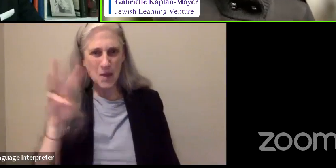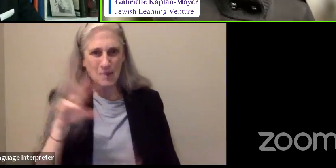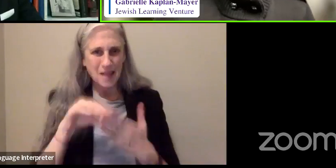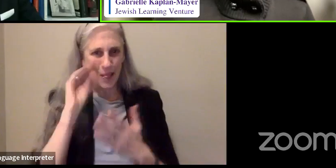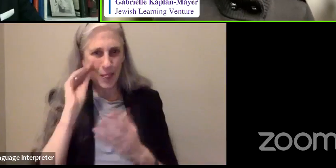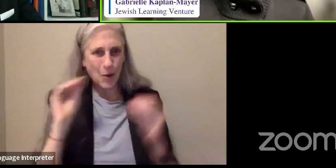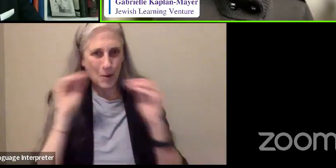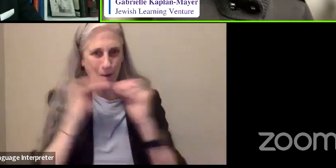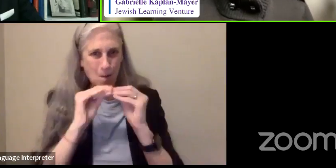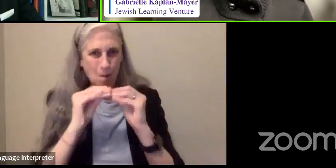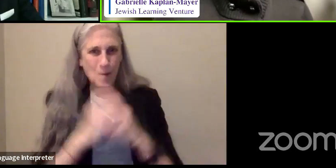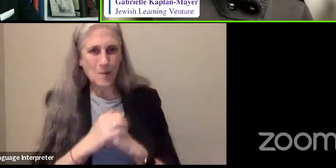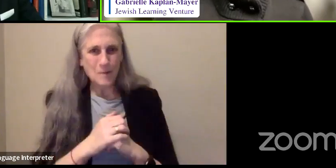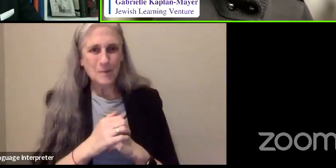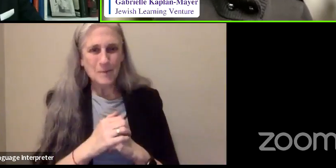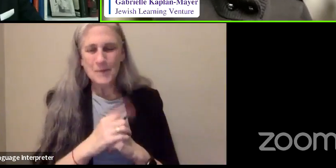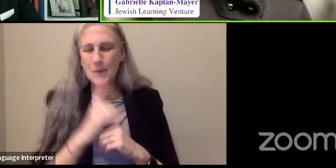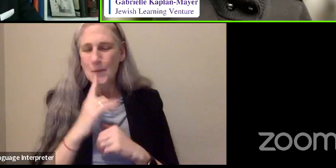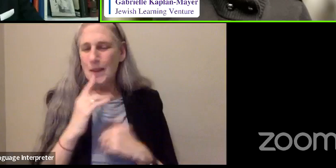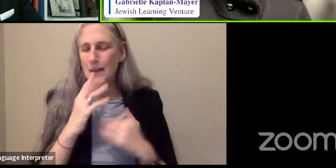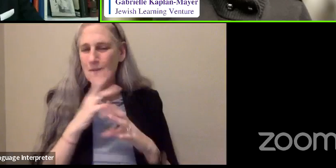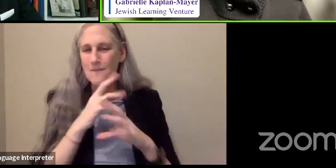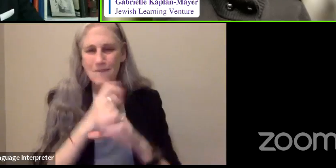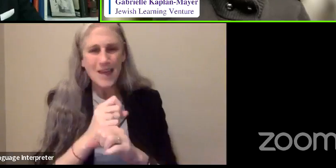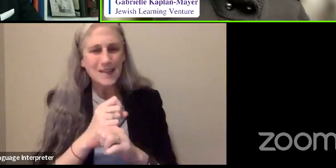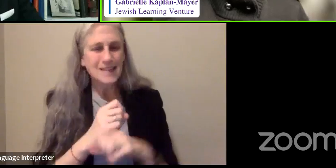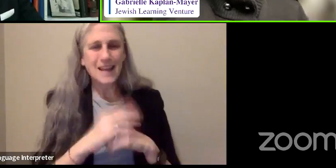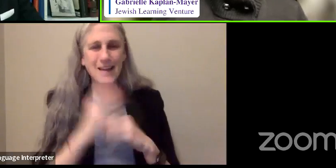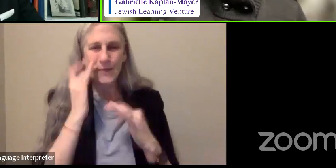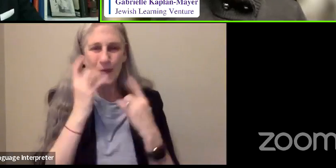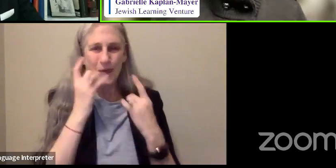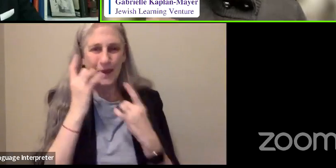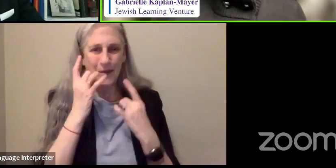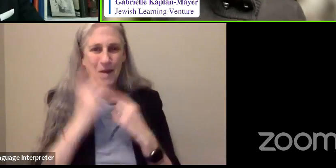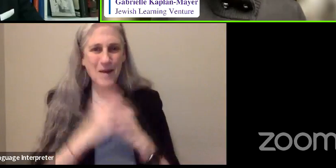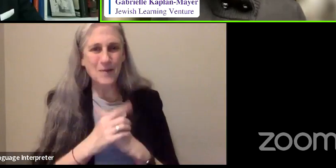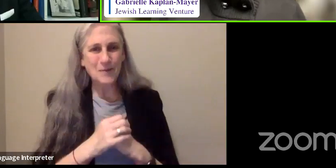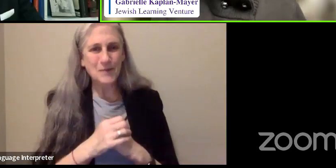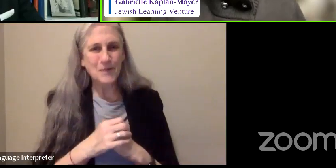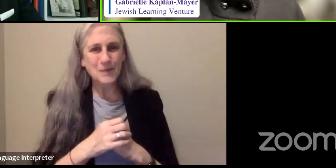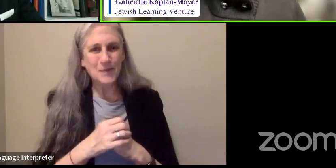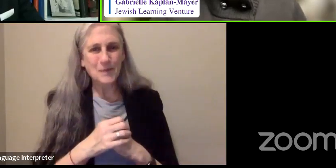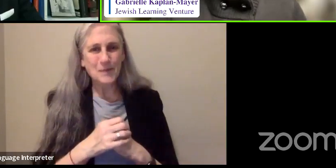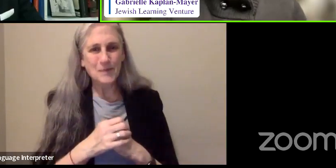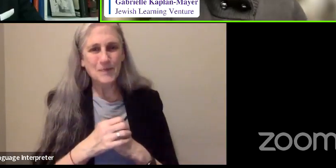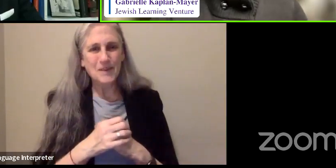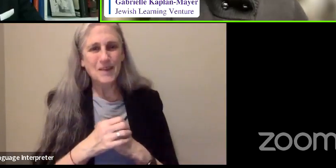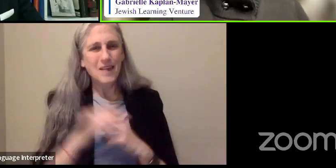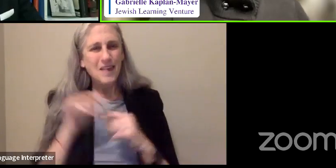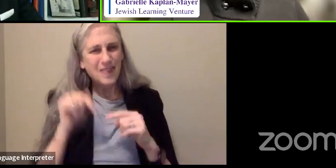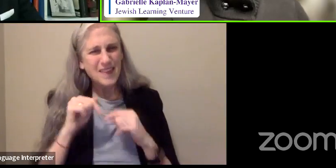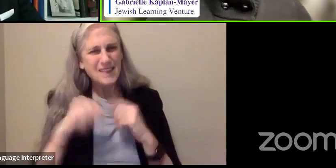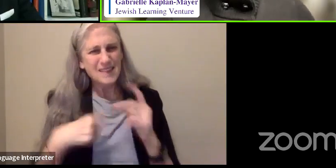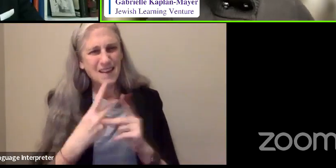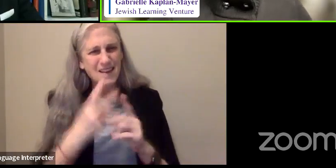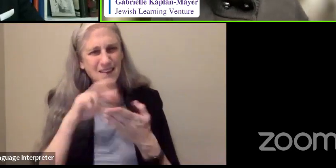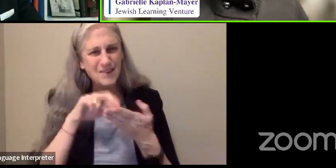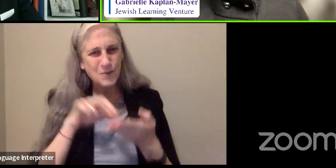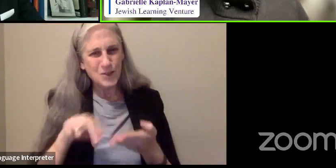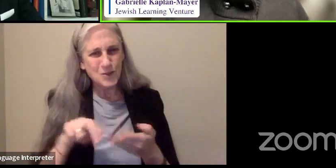And, it's fascinating to think about this kind of research that